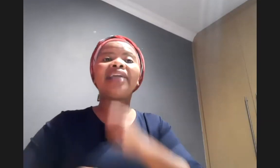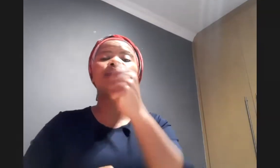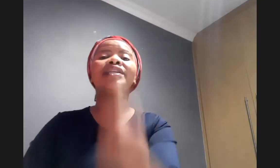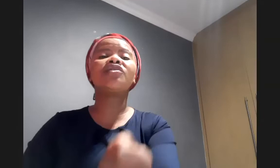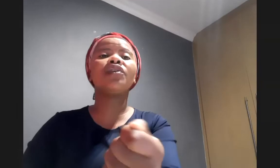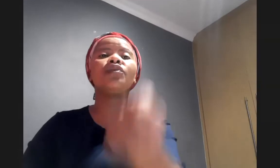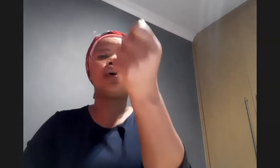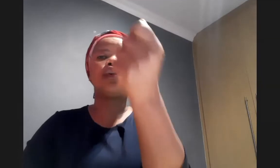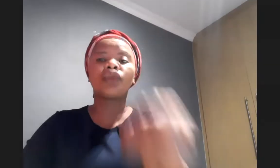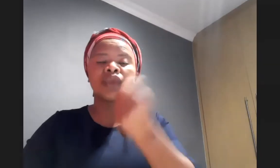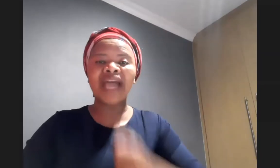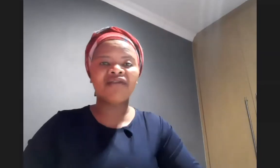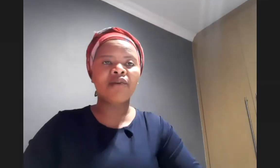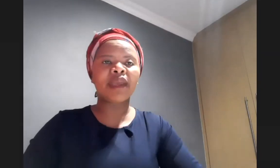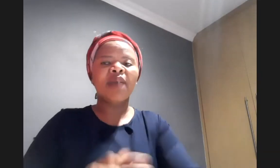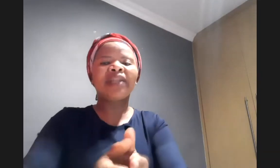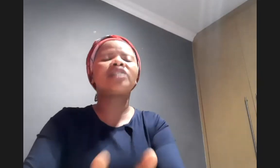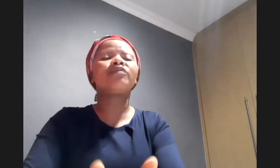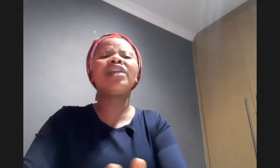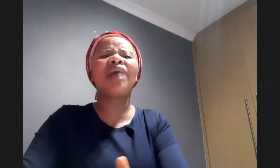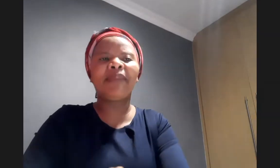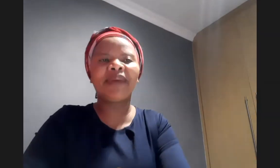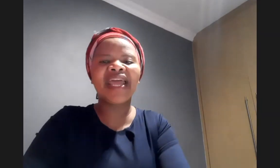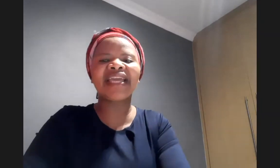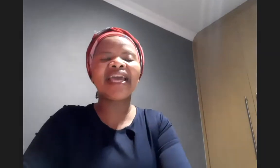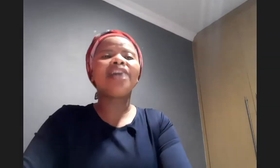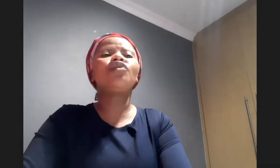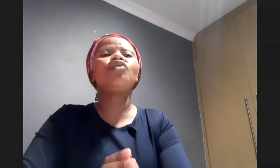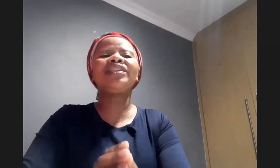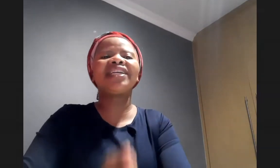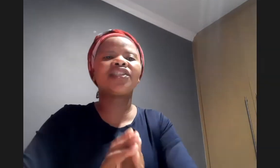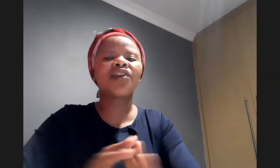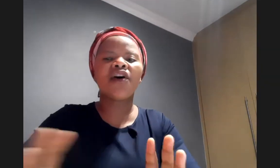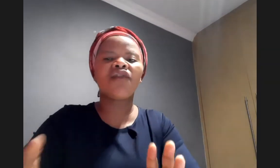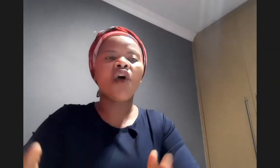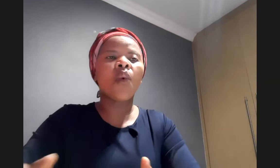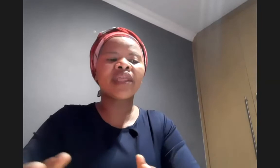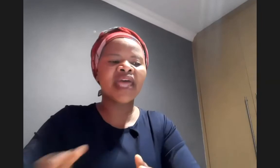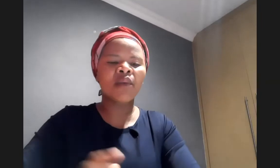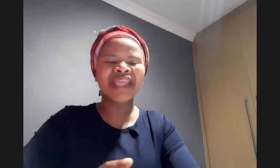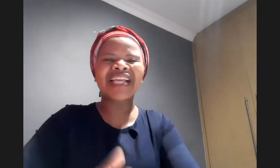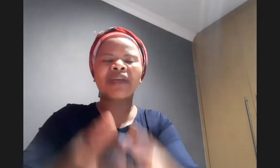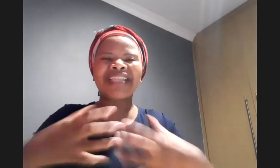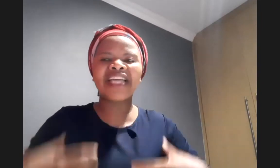do this for you you do that for me but this morning we are praying to not just serve with with expectation